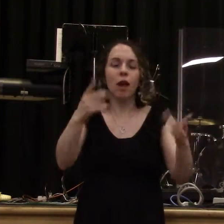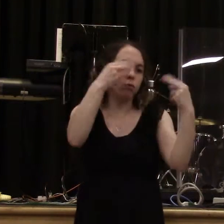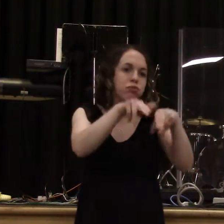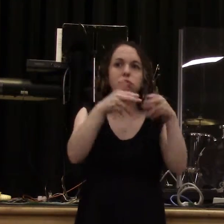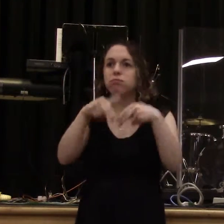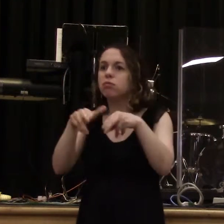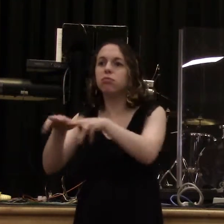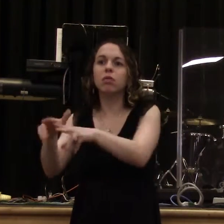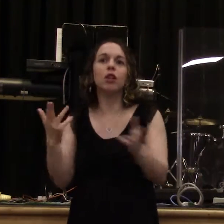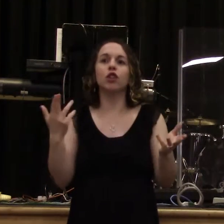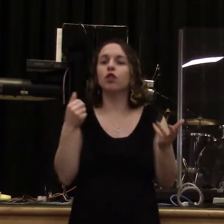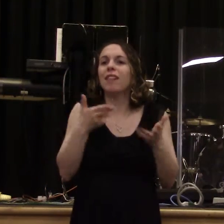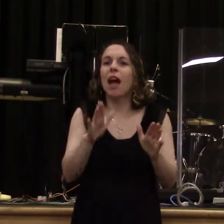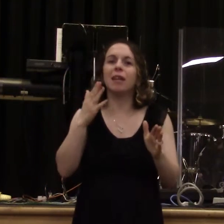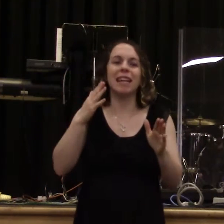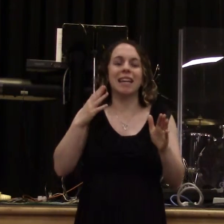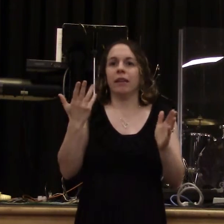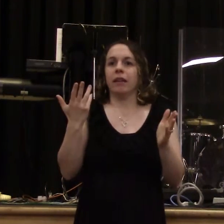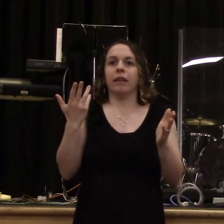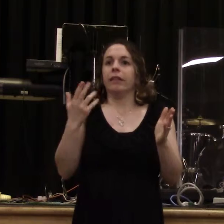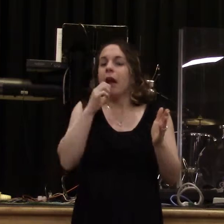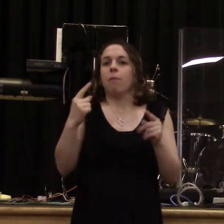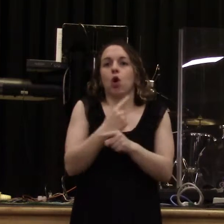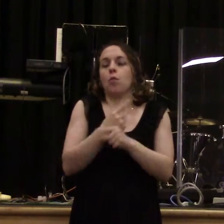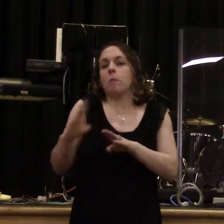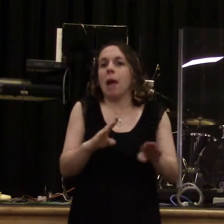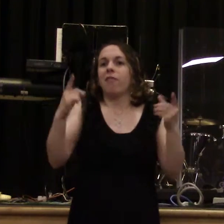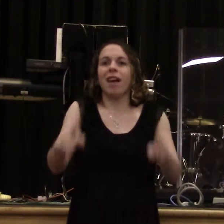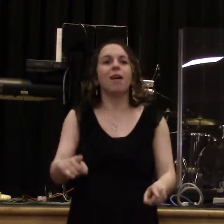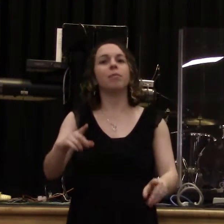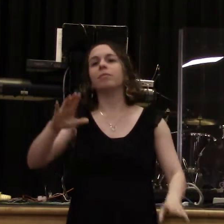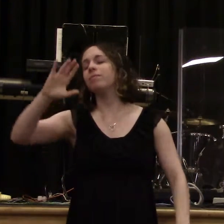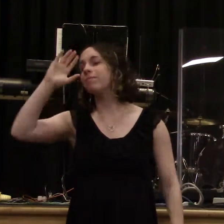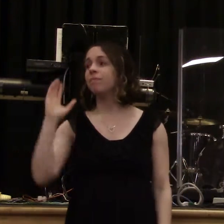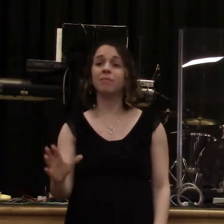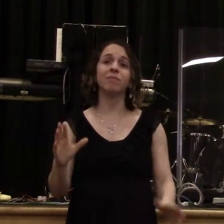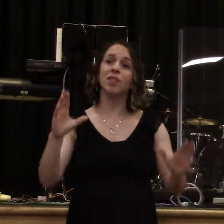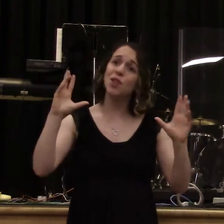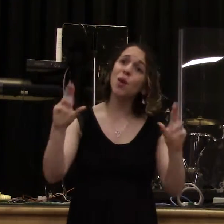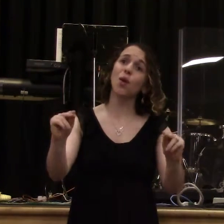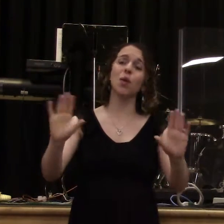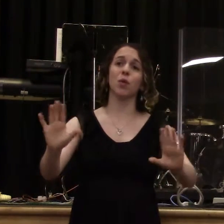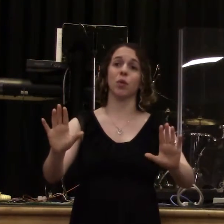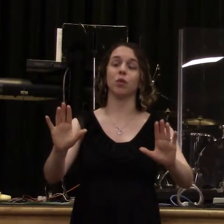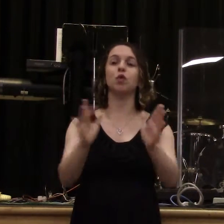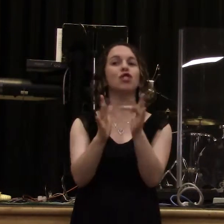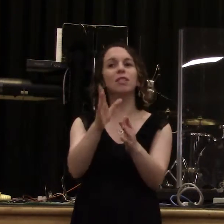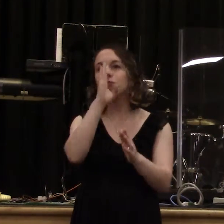fits. So would it be okay if I read part of my devotion this week? Thank you, Harry. Thank you very much. Romans chapter 13, 11,